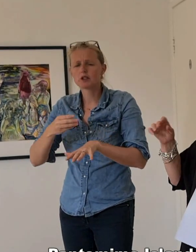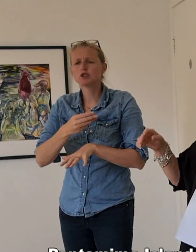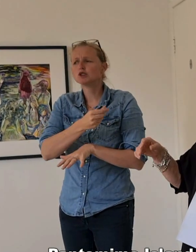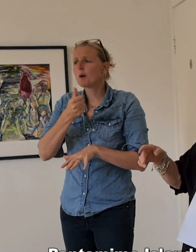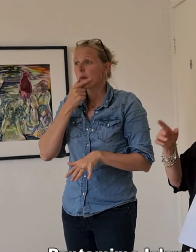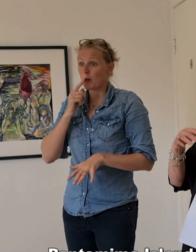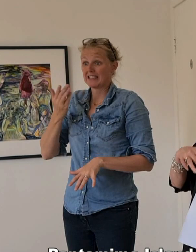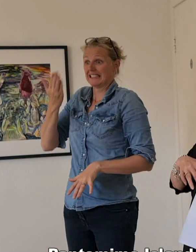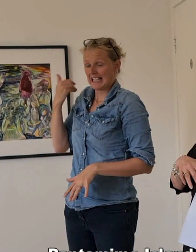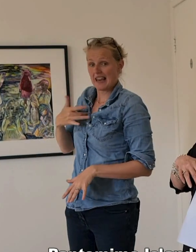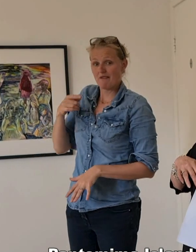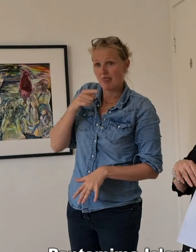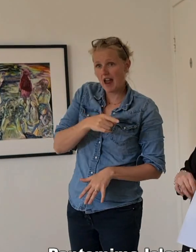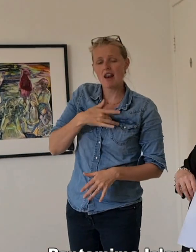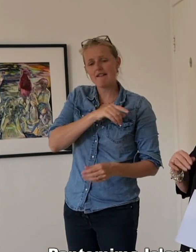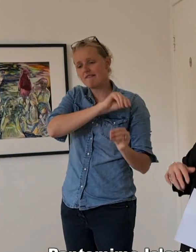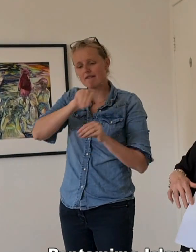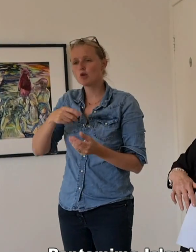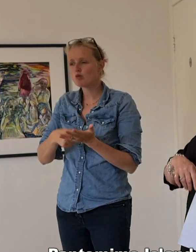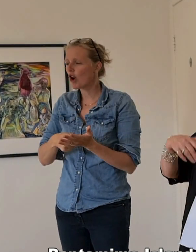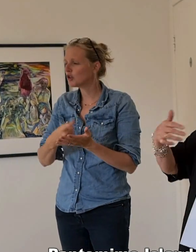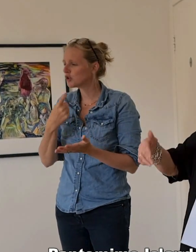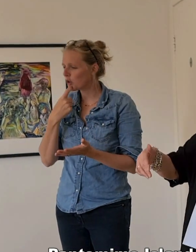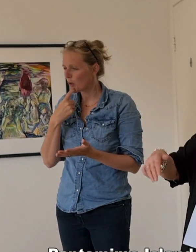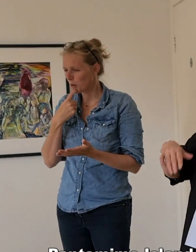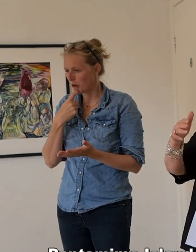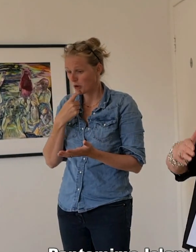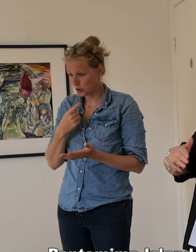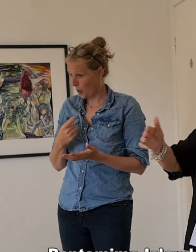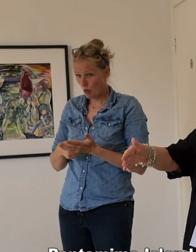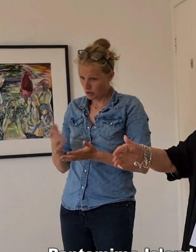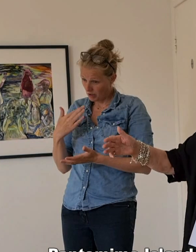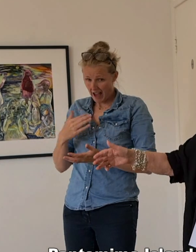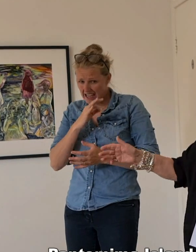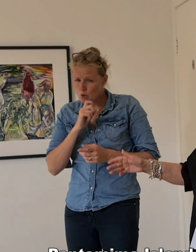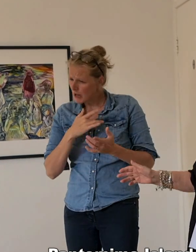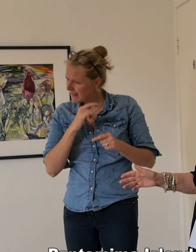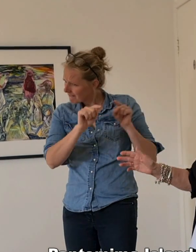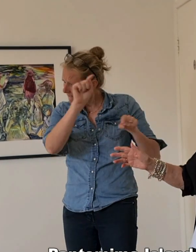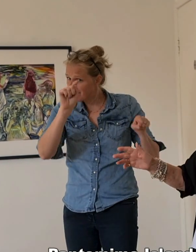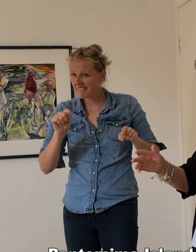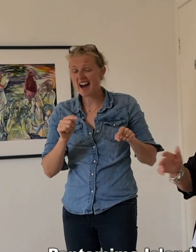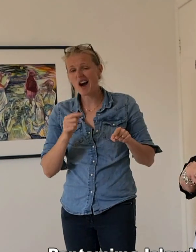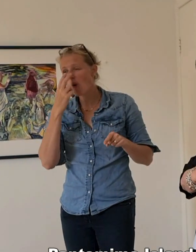used to live in Ireland live in Armstrong. So she was able to take them there and say who lived where at each tumbledown cottage.